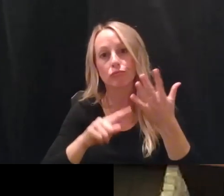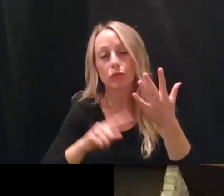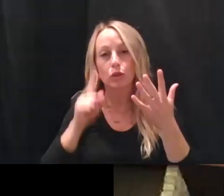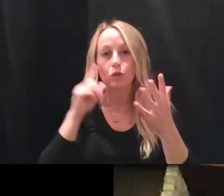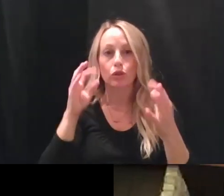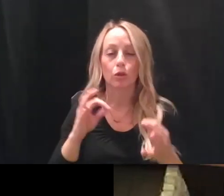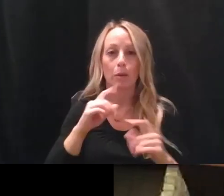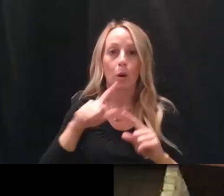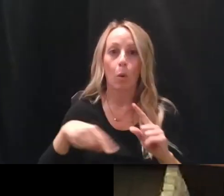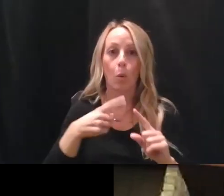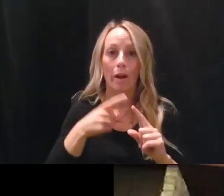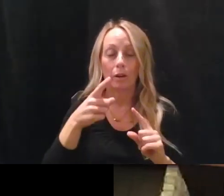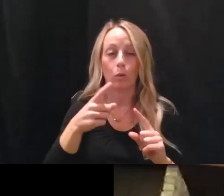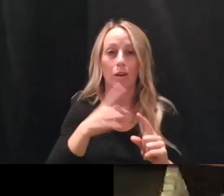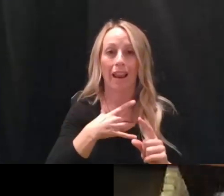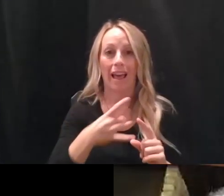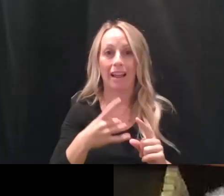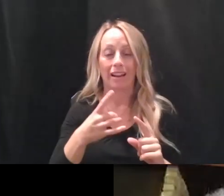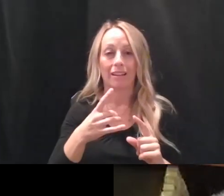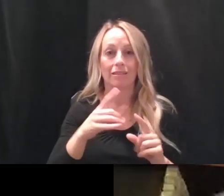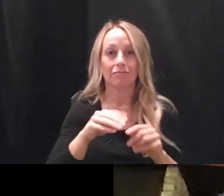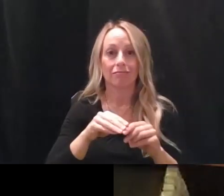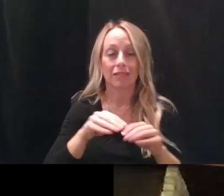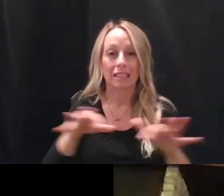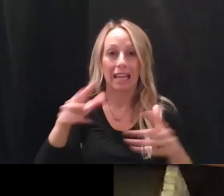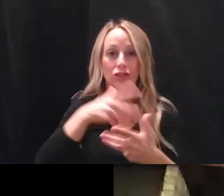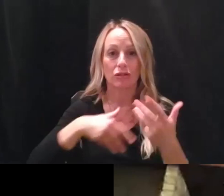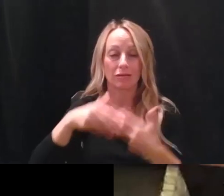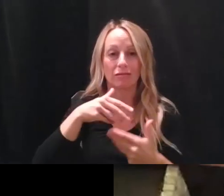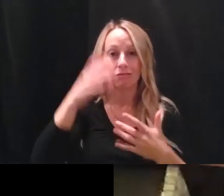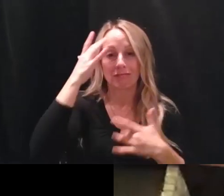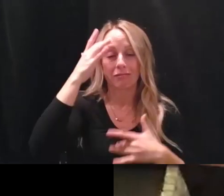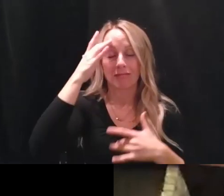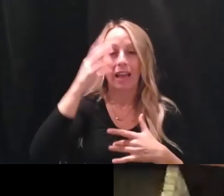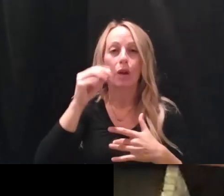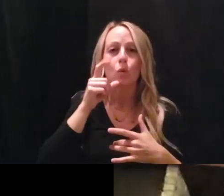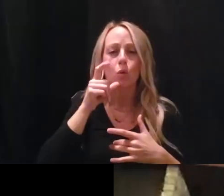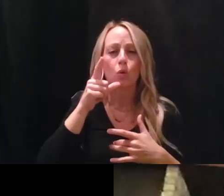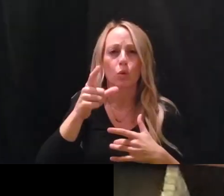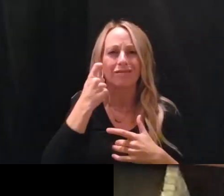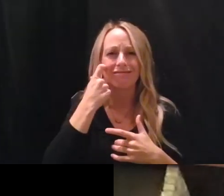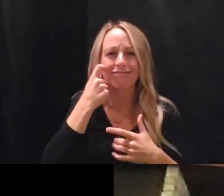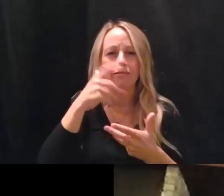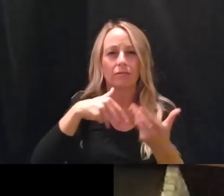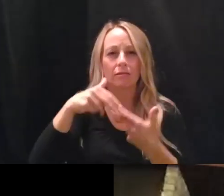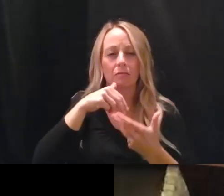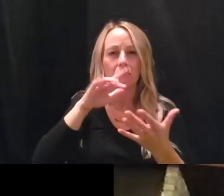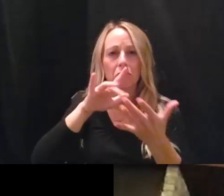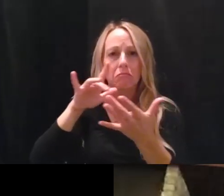likely have been contagious and who you spent time with during that period to identify who may have been exposed.